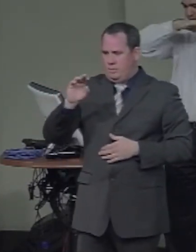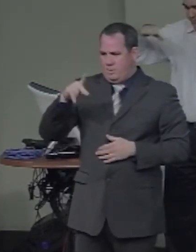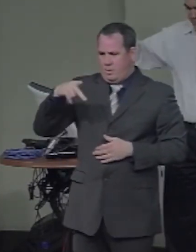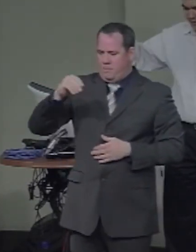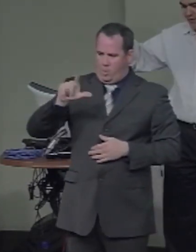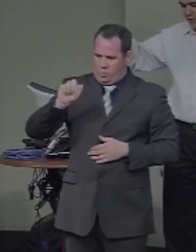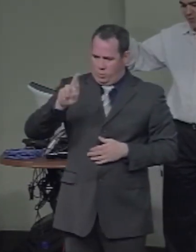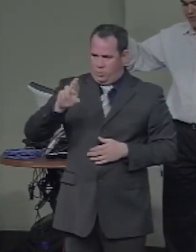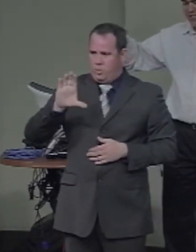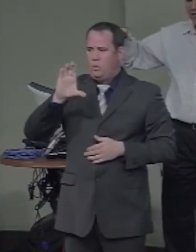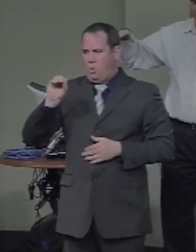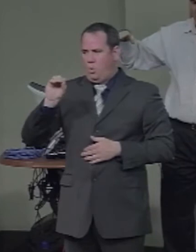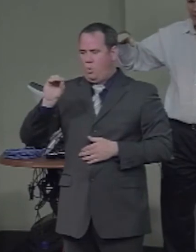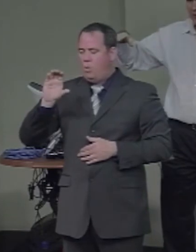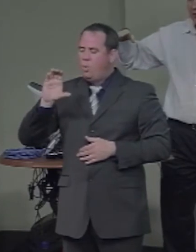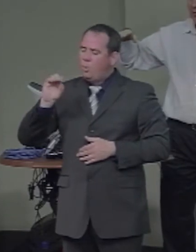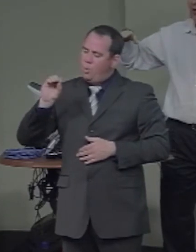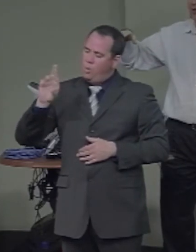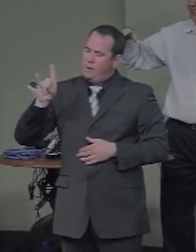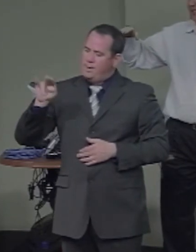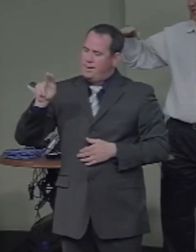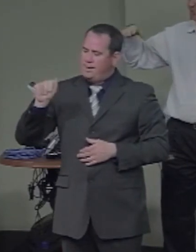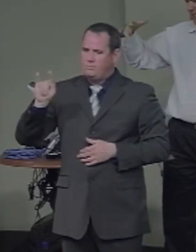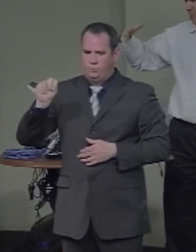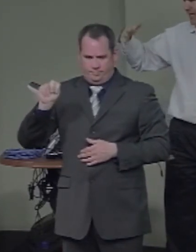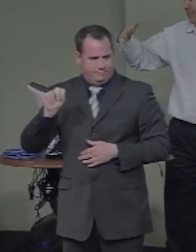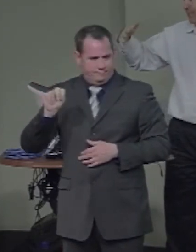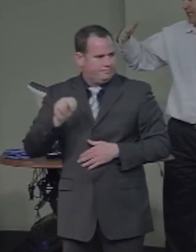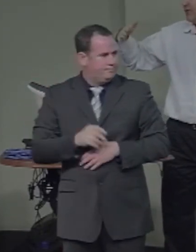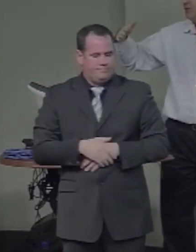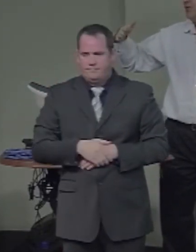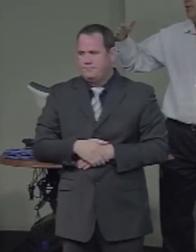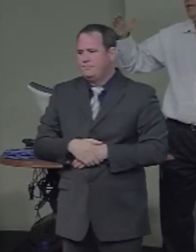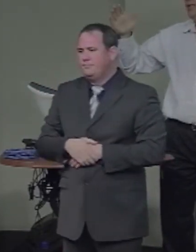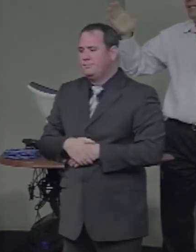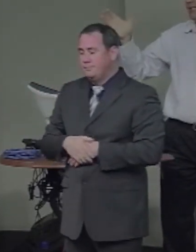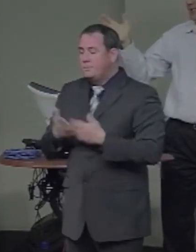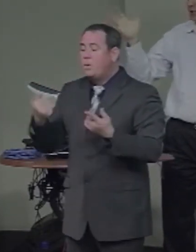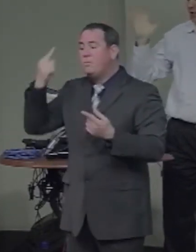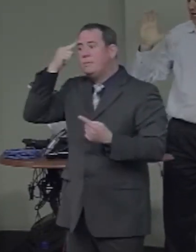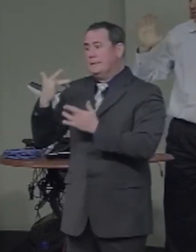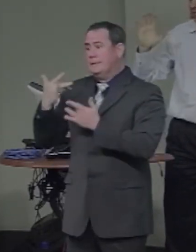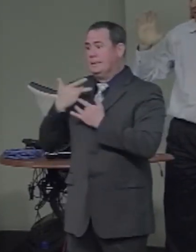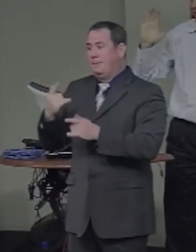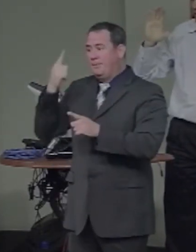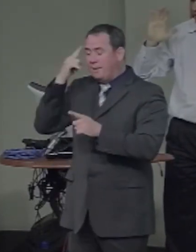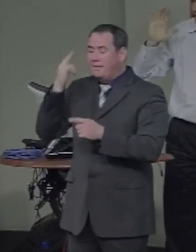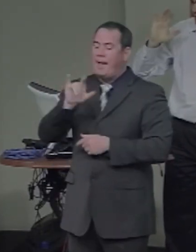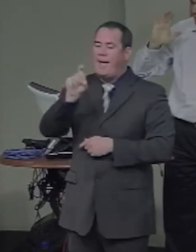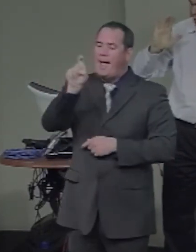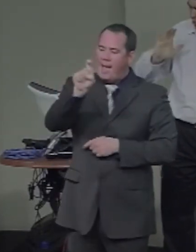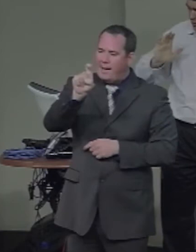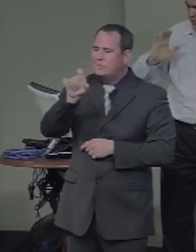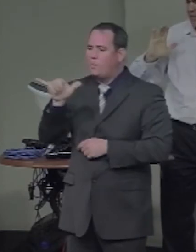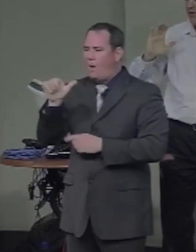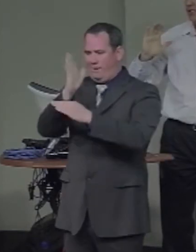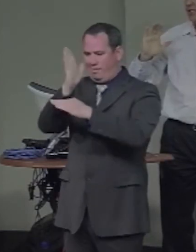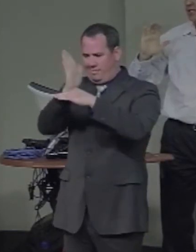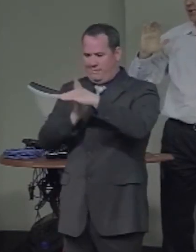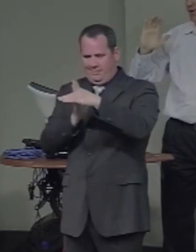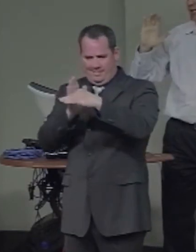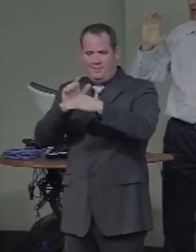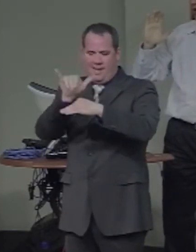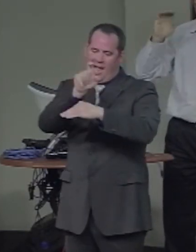of kind of horizontal and vertical coordinates, like the retina might do, it gets translated into cortical